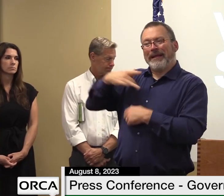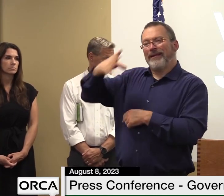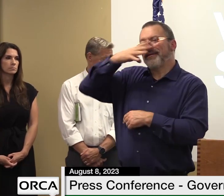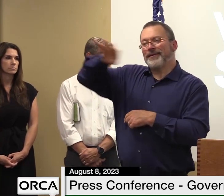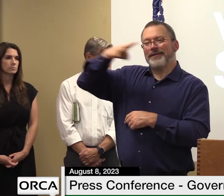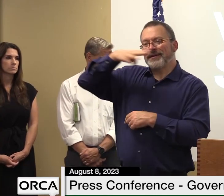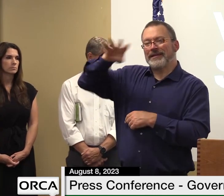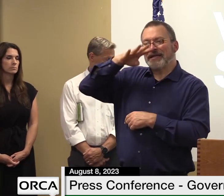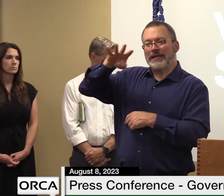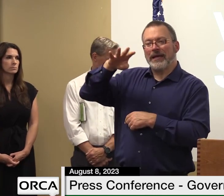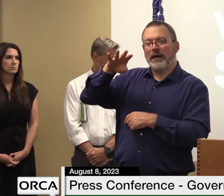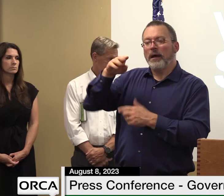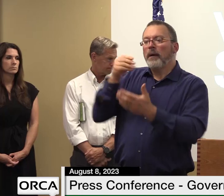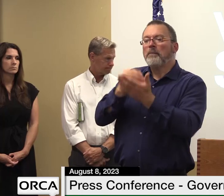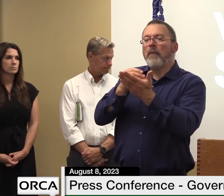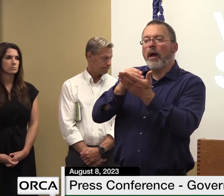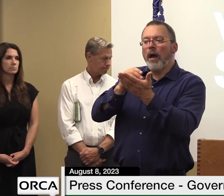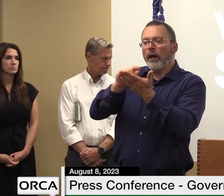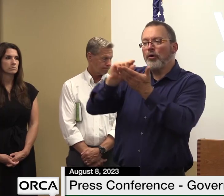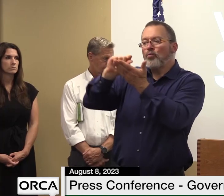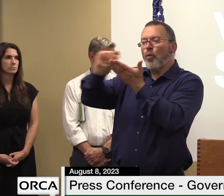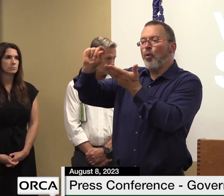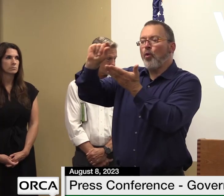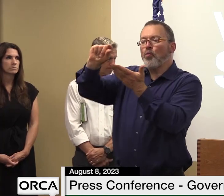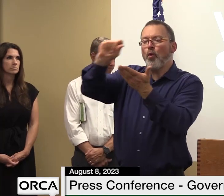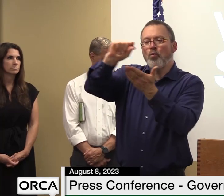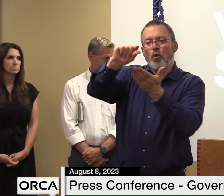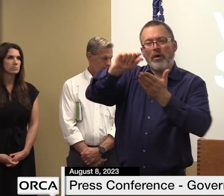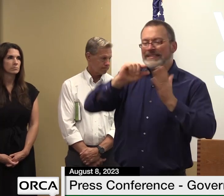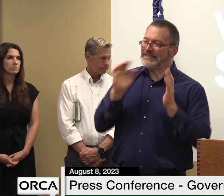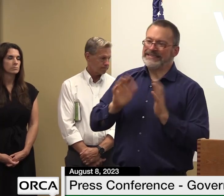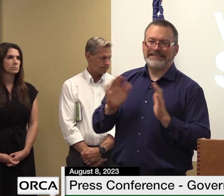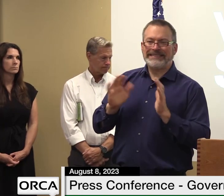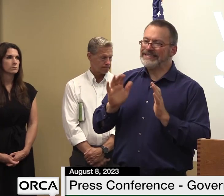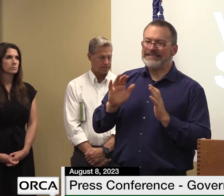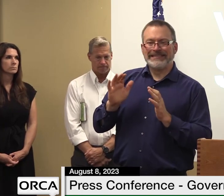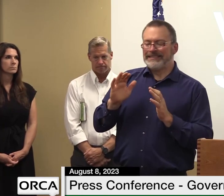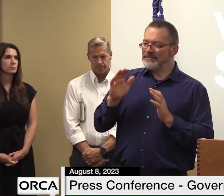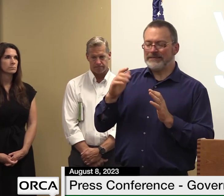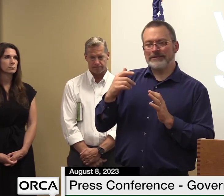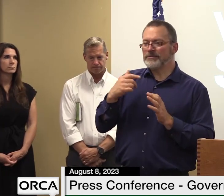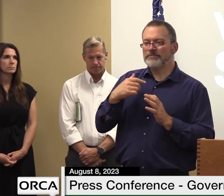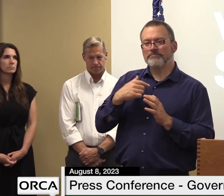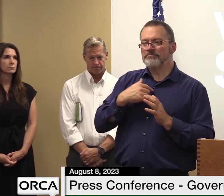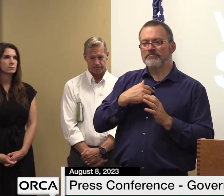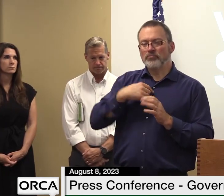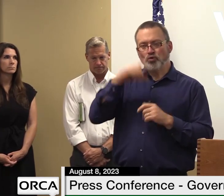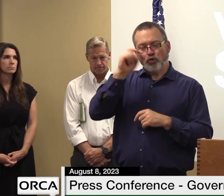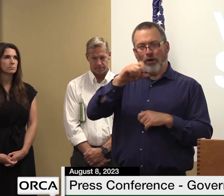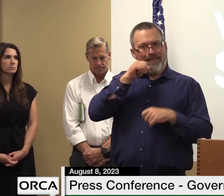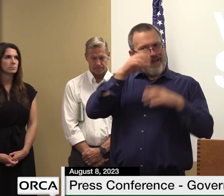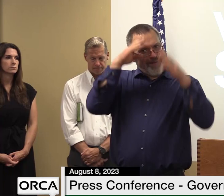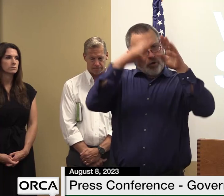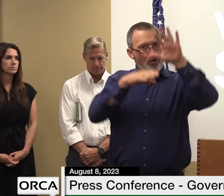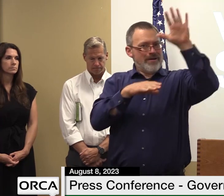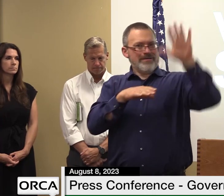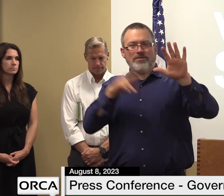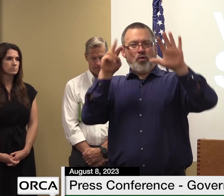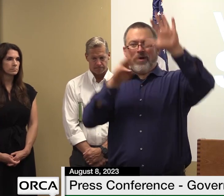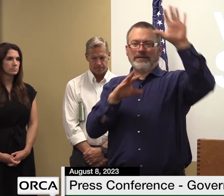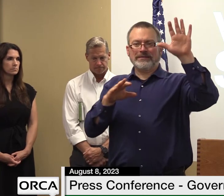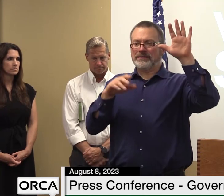the state so that it's not just the northwest part of the state that we focus on is the other you know